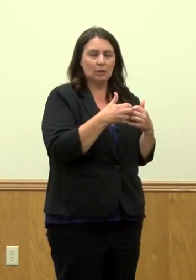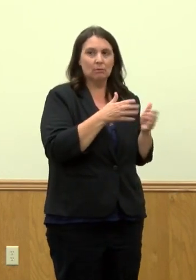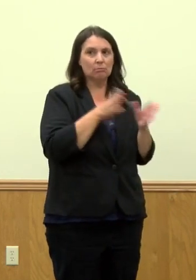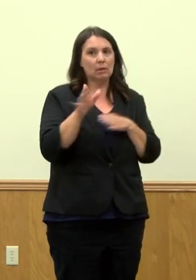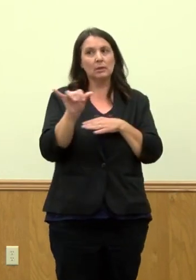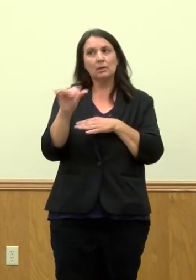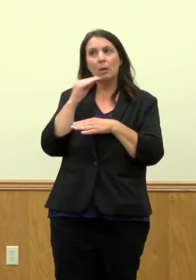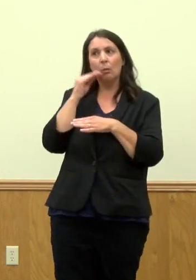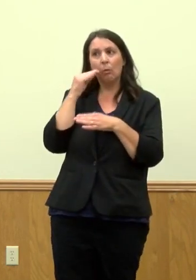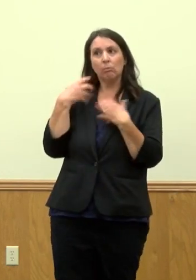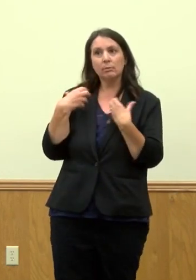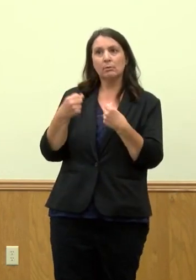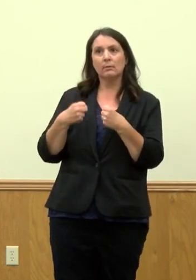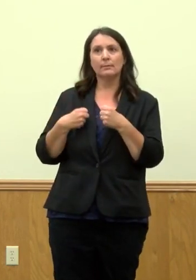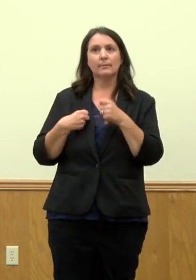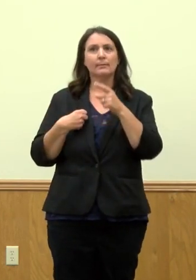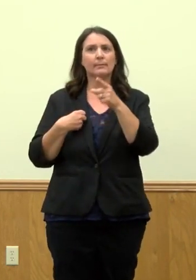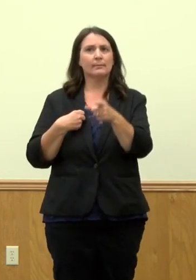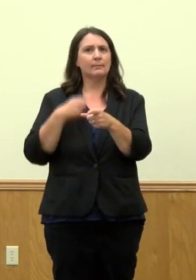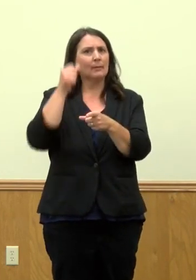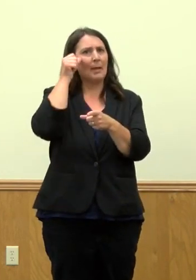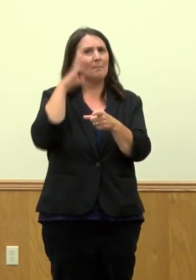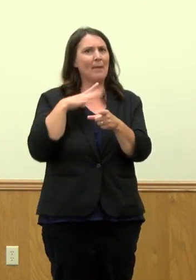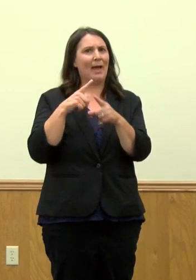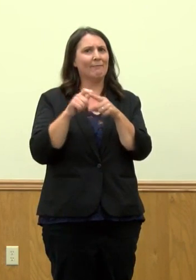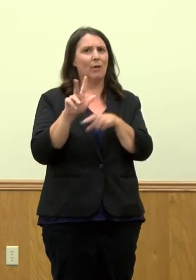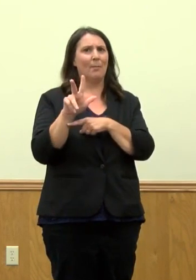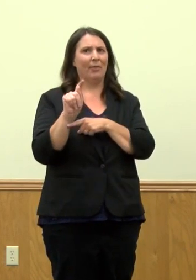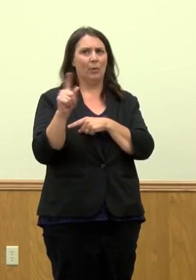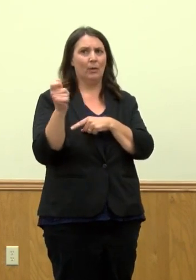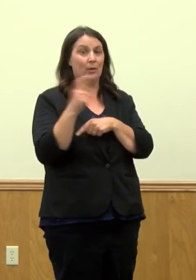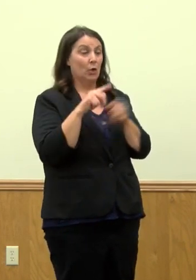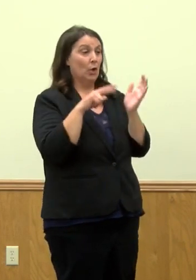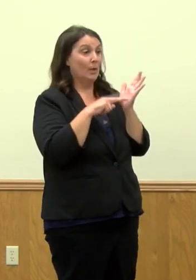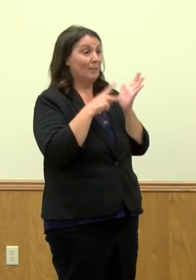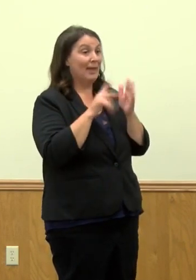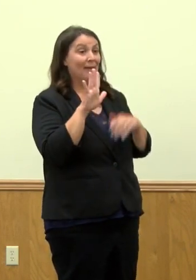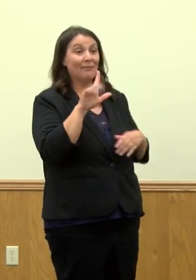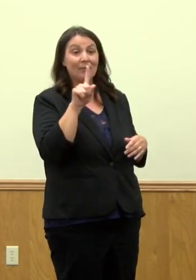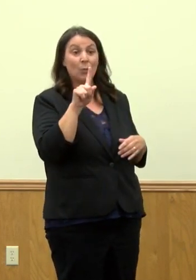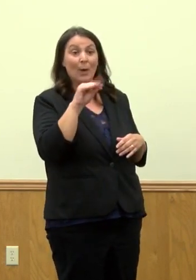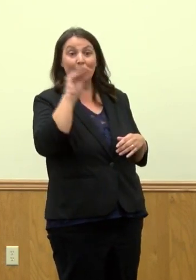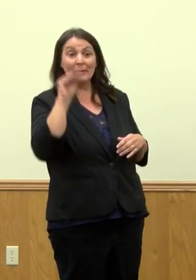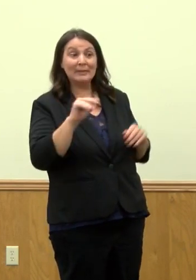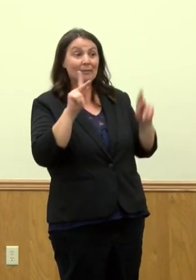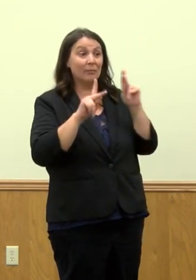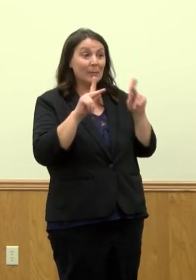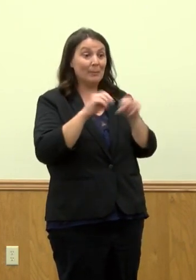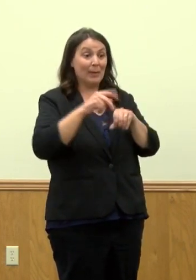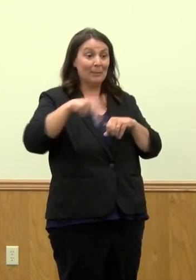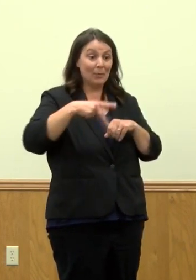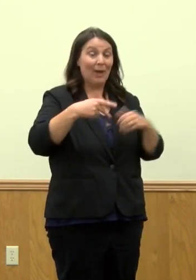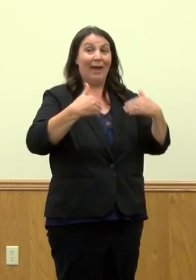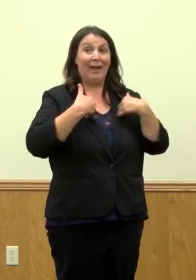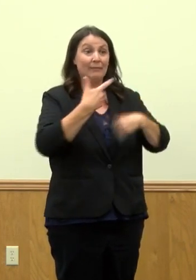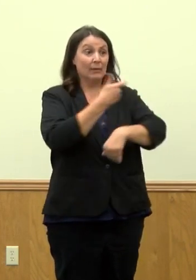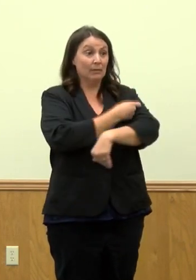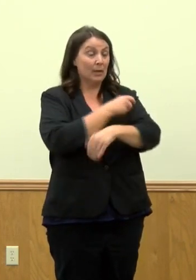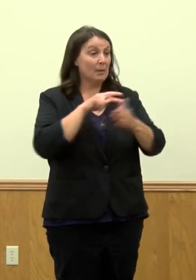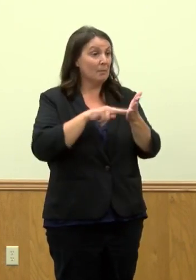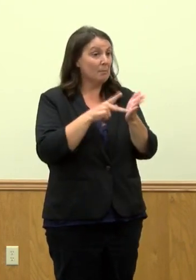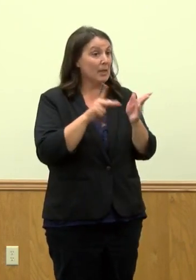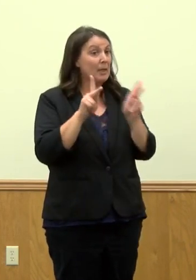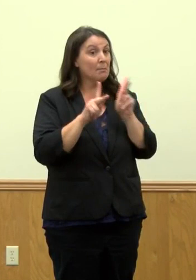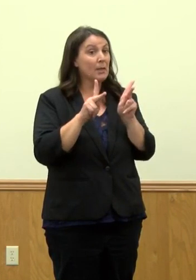getting vaccinated. So you're saying more than 51 percent of Peoria County is now vaccinated, so are we starting to see an increase in people wanting to get the